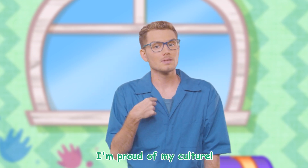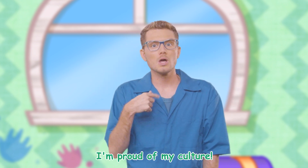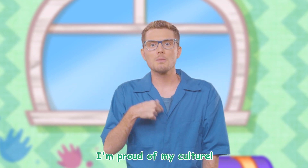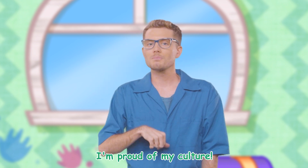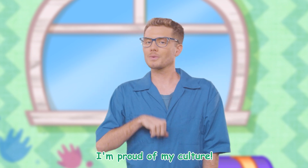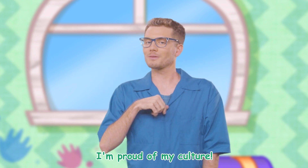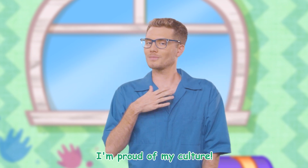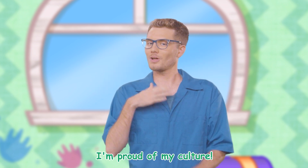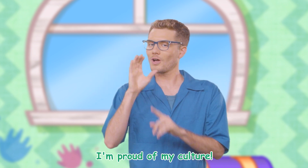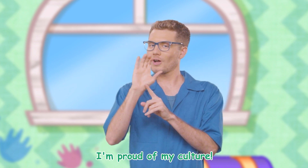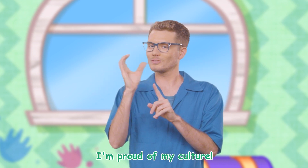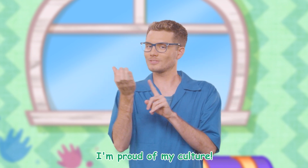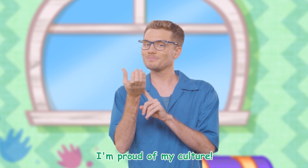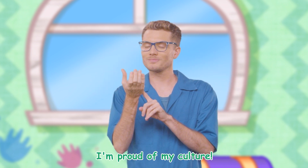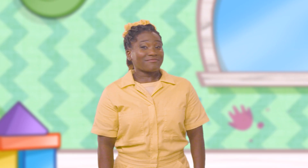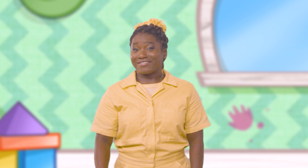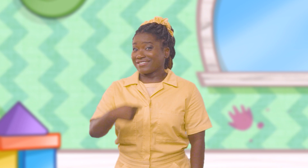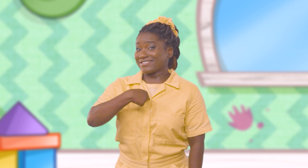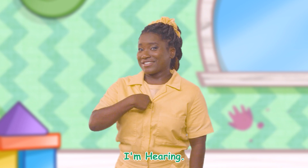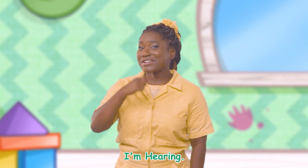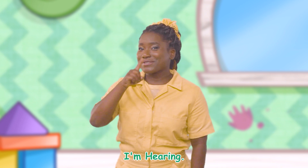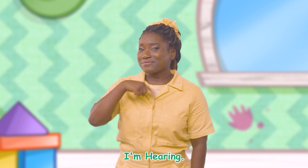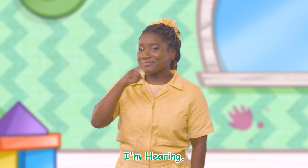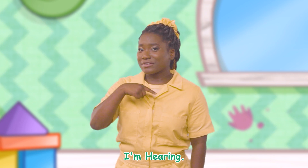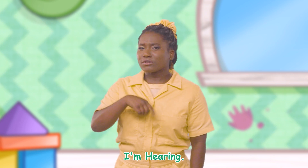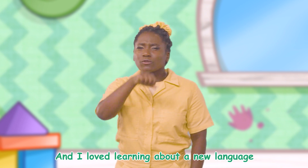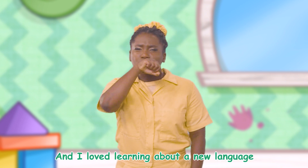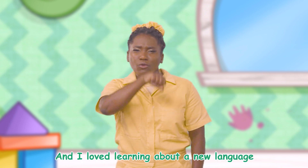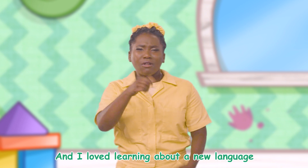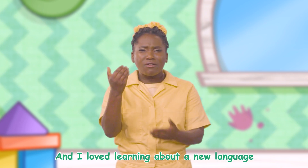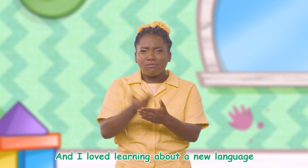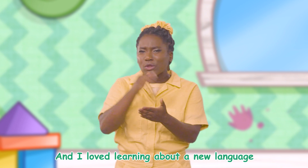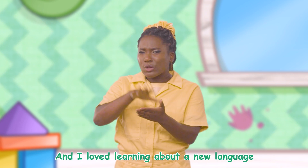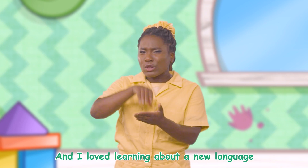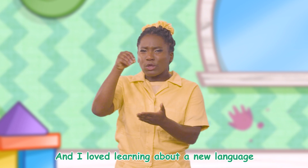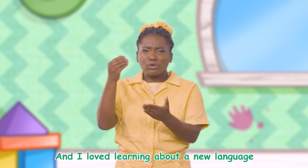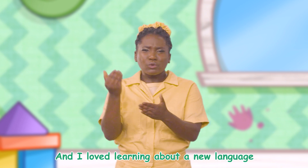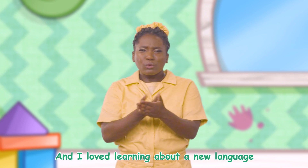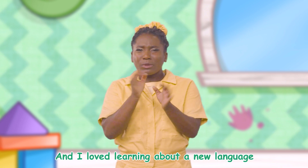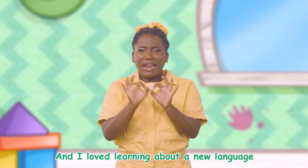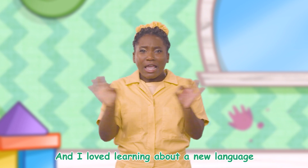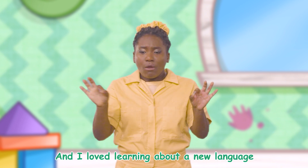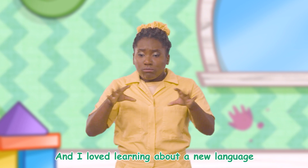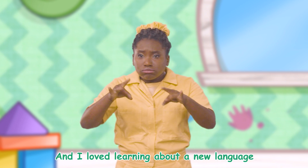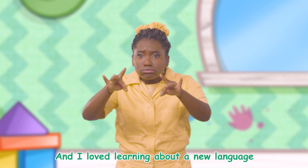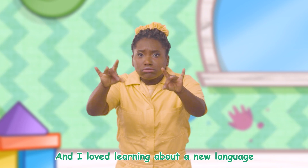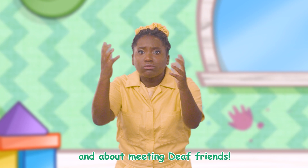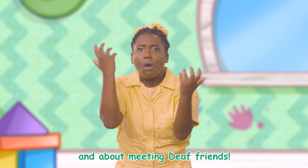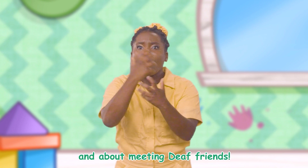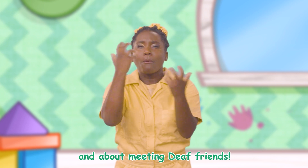I'm proud of my culture I'm hearing I loved learning about a new language And meeting